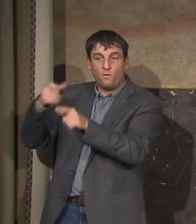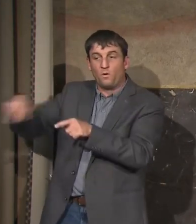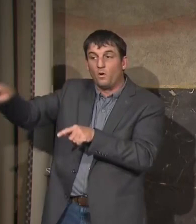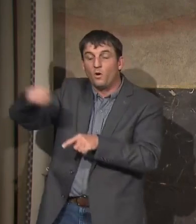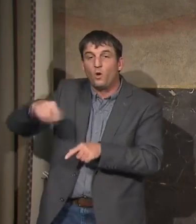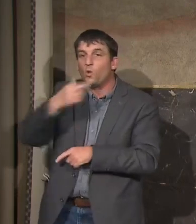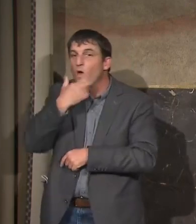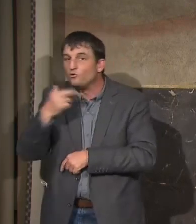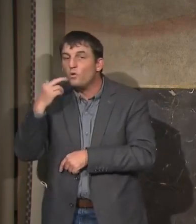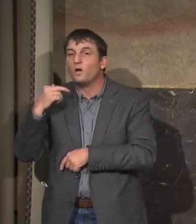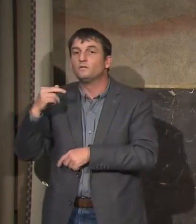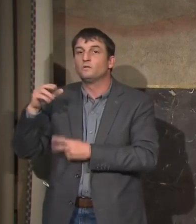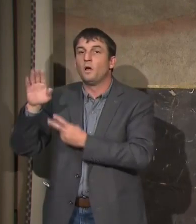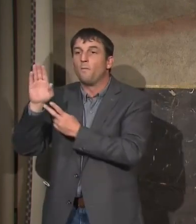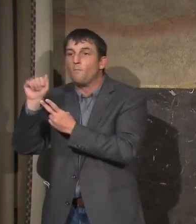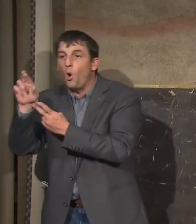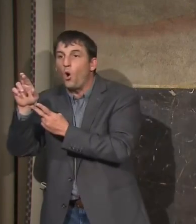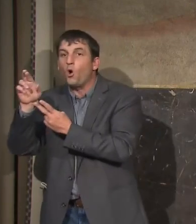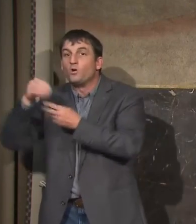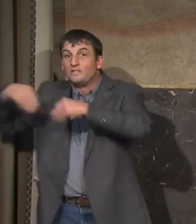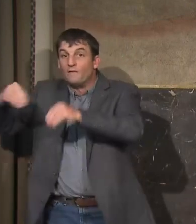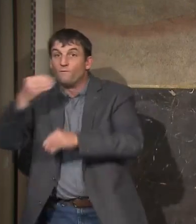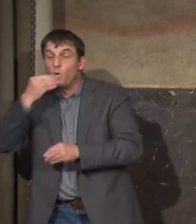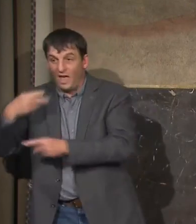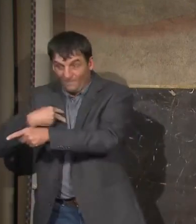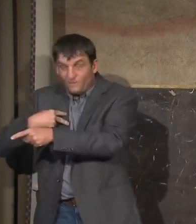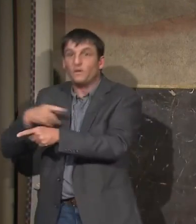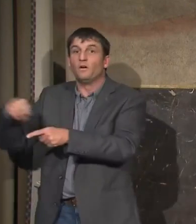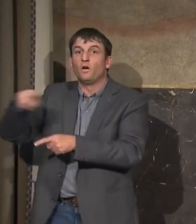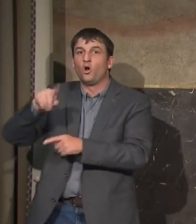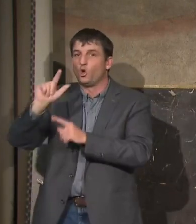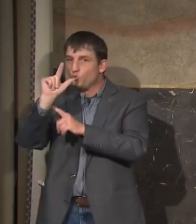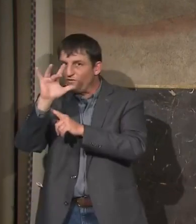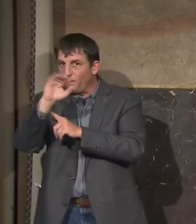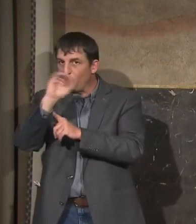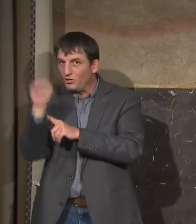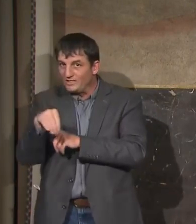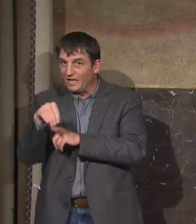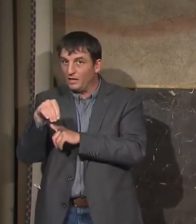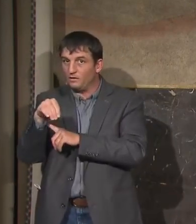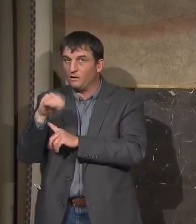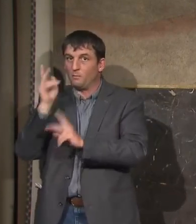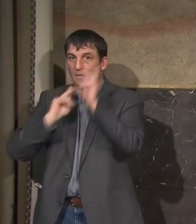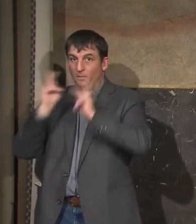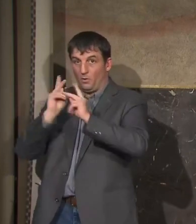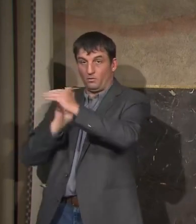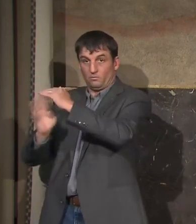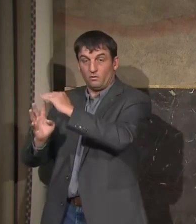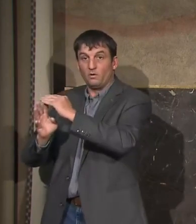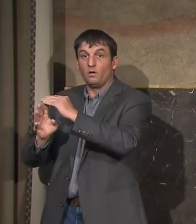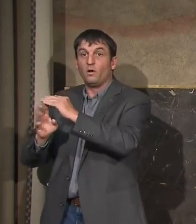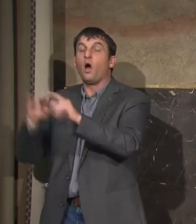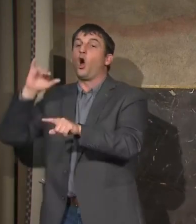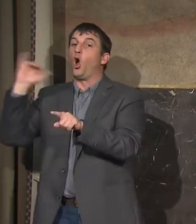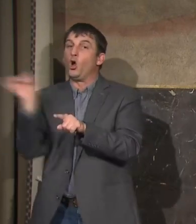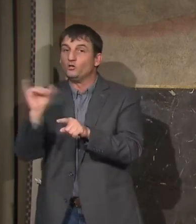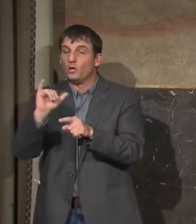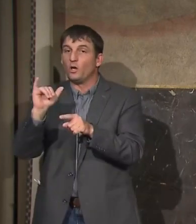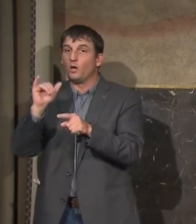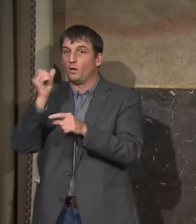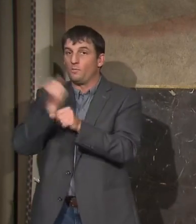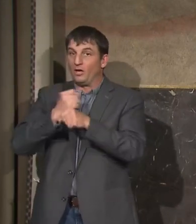and to bars with LDH permits. 25% of your occupancy, but then you have to make sure that within the